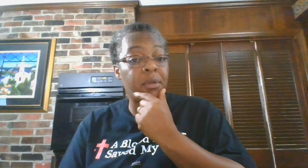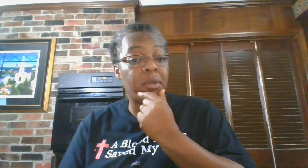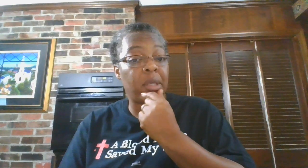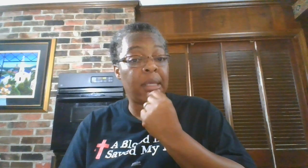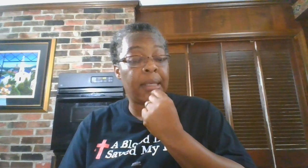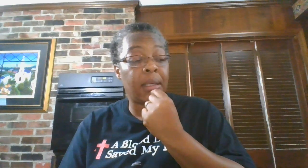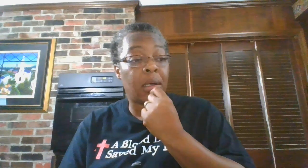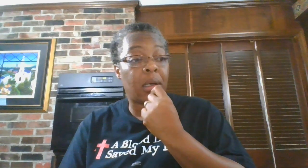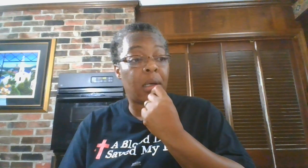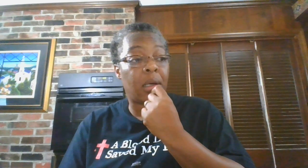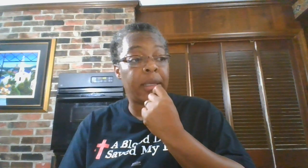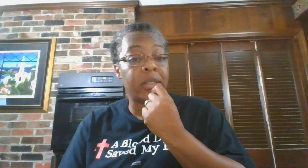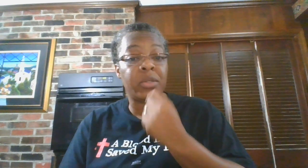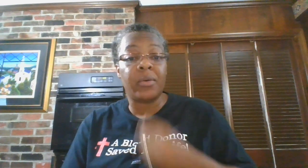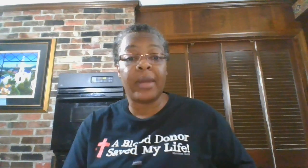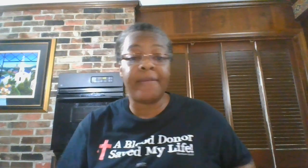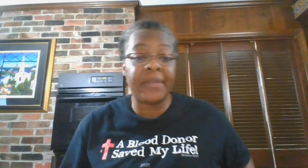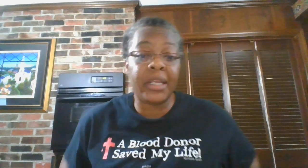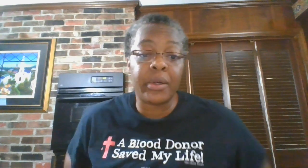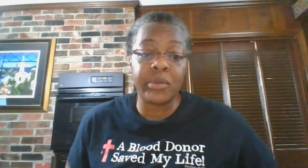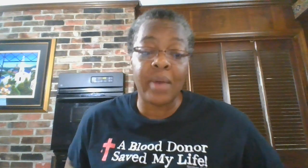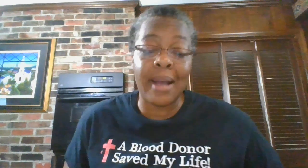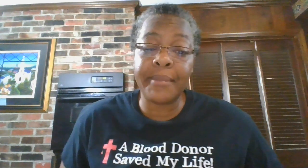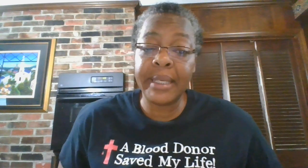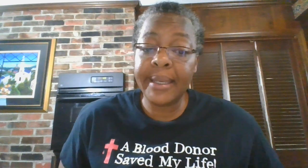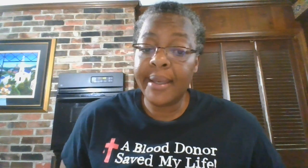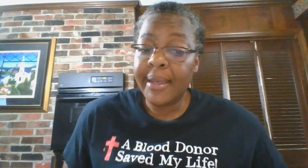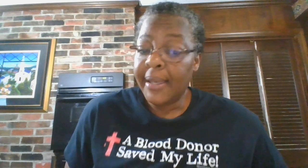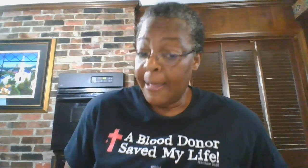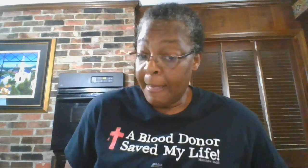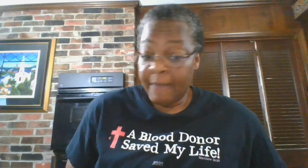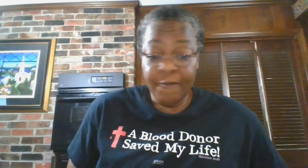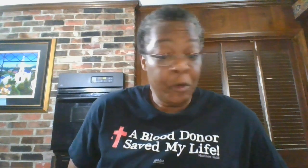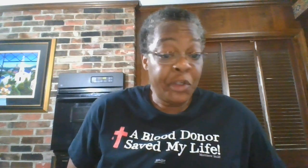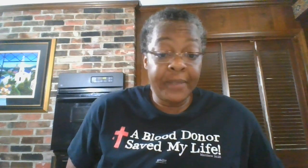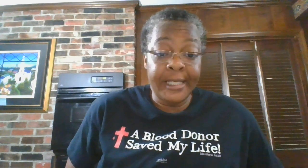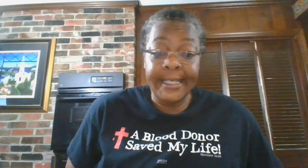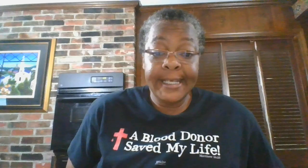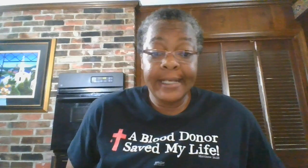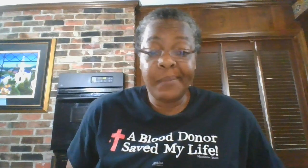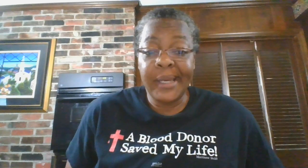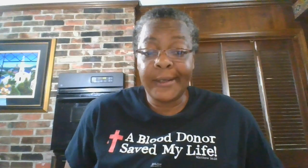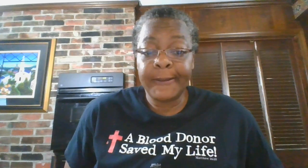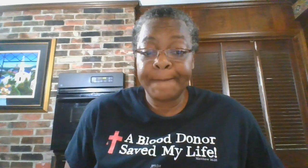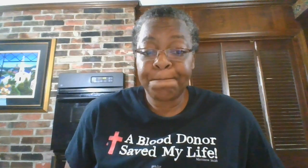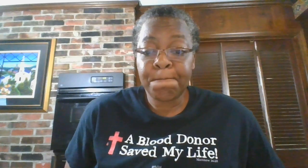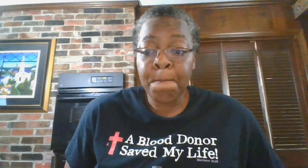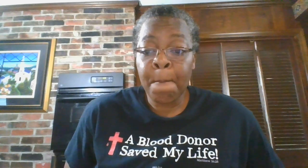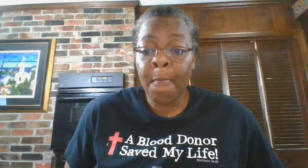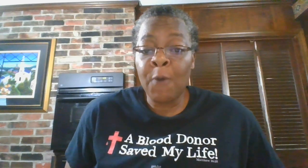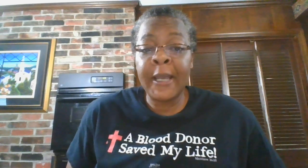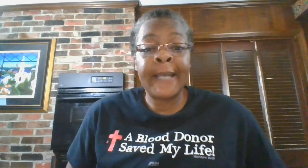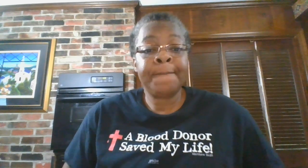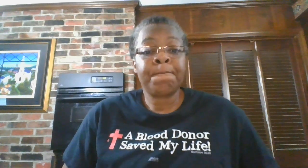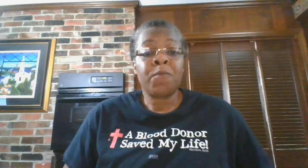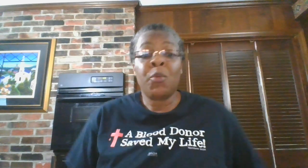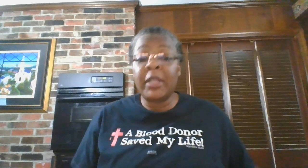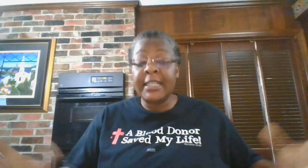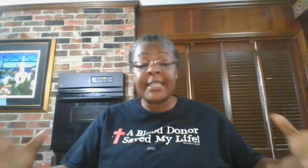the, uh, Instagram video drop, viewership didn't get any better. Okay. Well, listen,